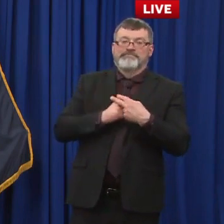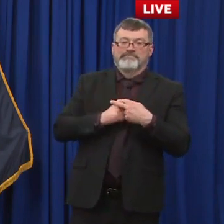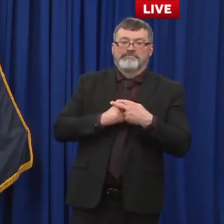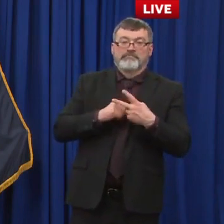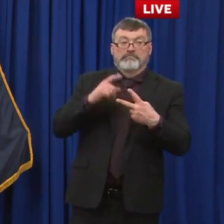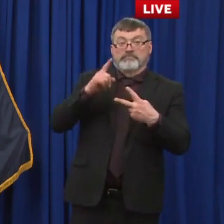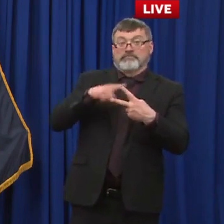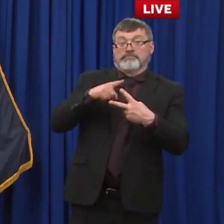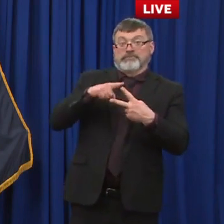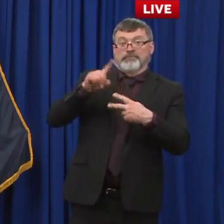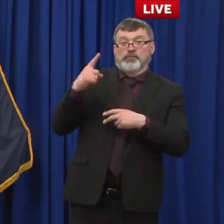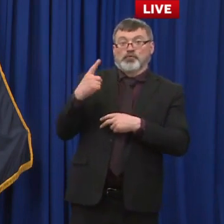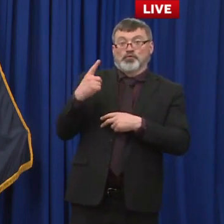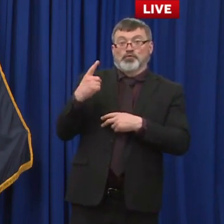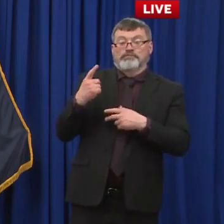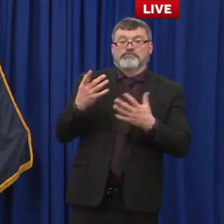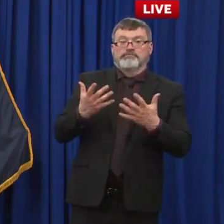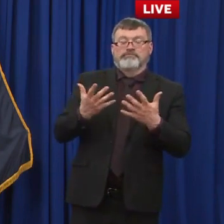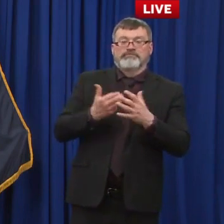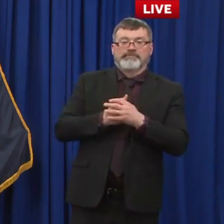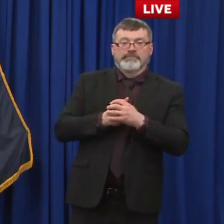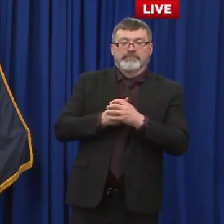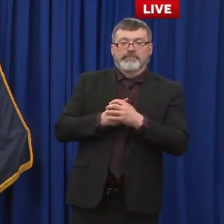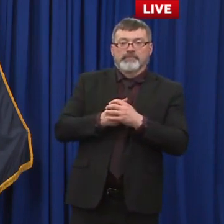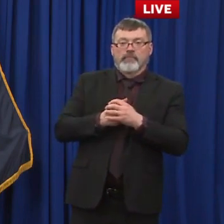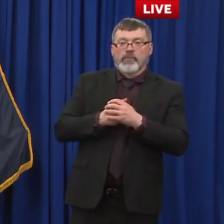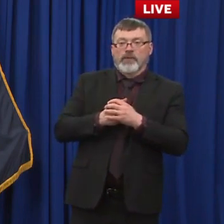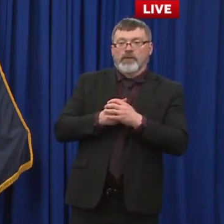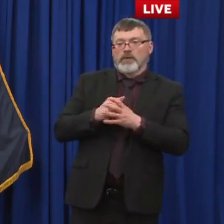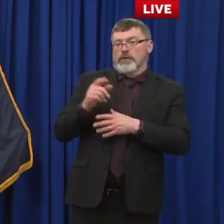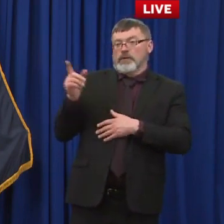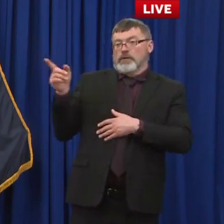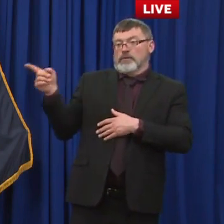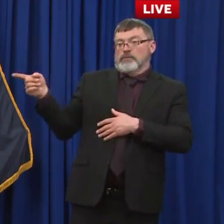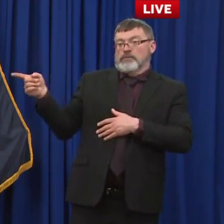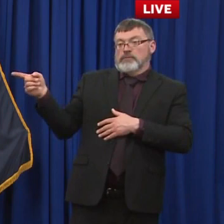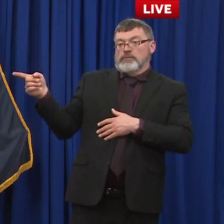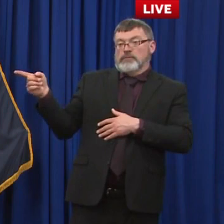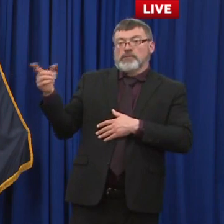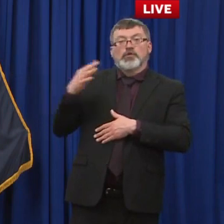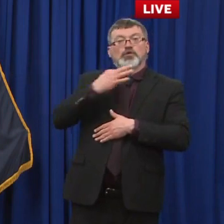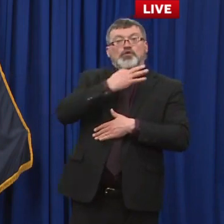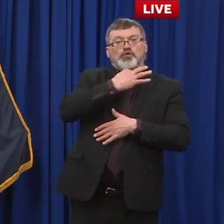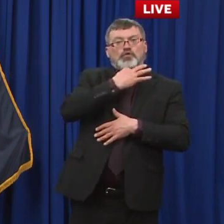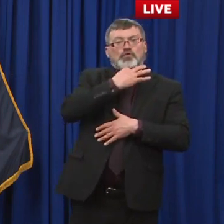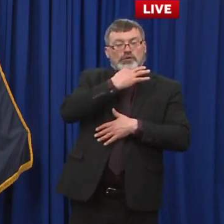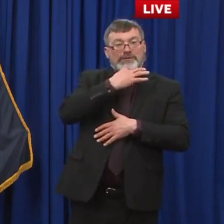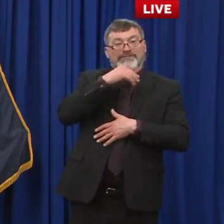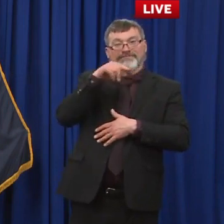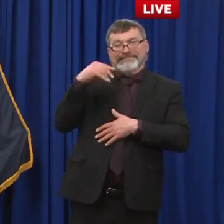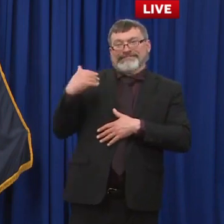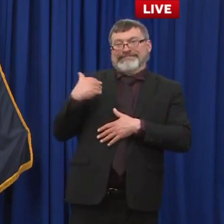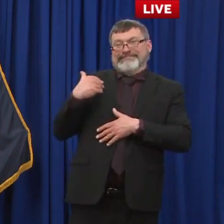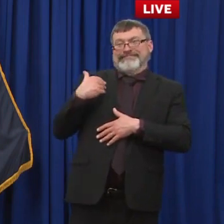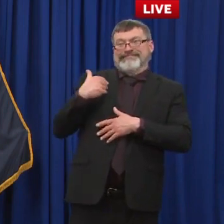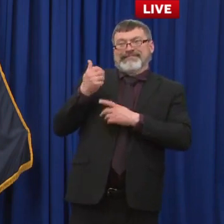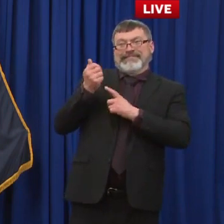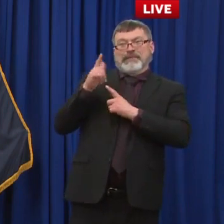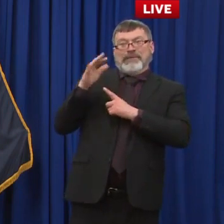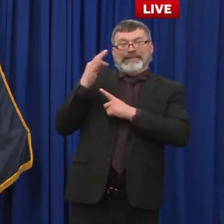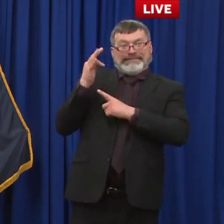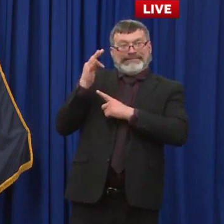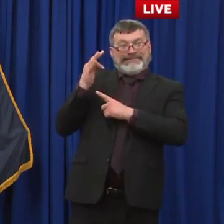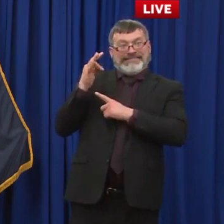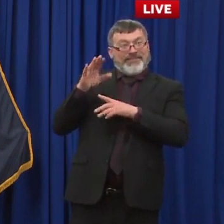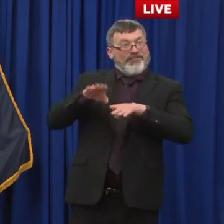we know how many out of state residents have signed up to get the vaccine in new hampshire and whether um that supply